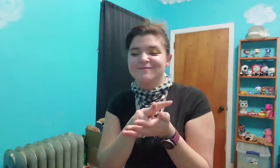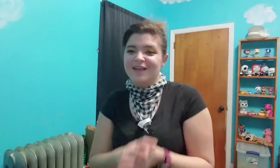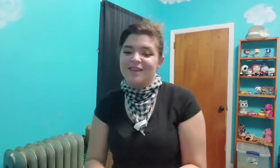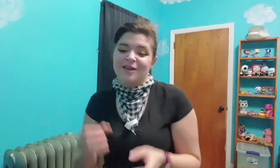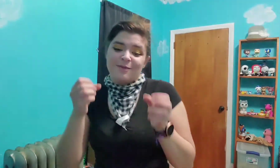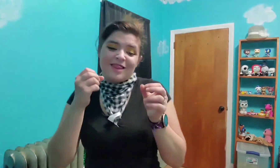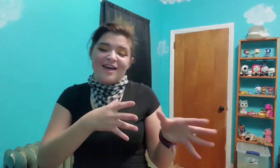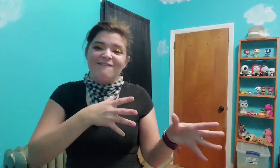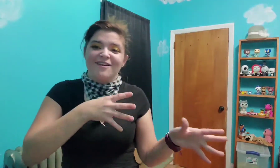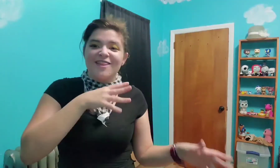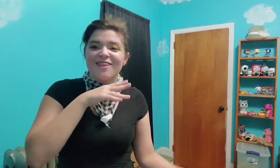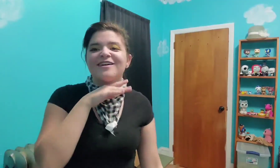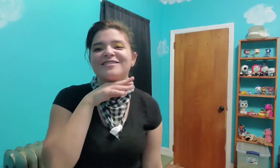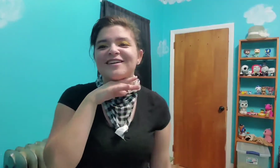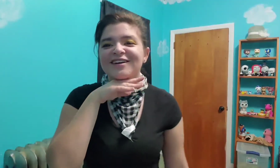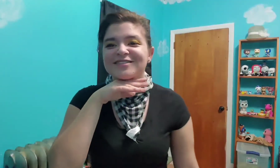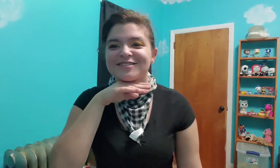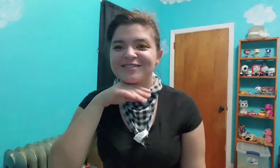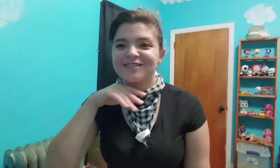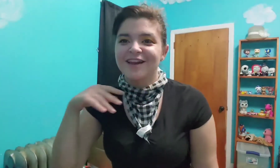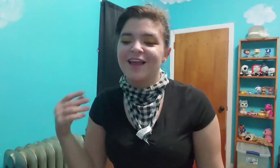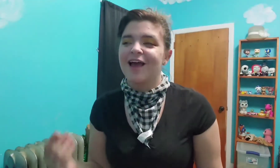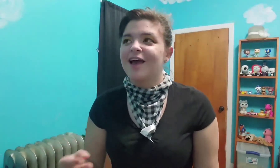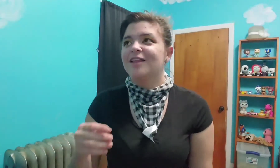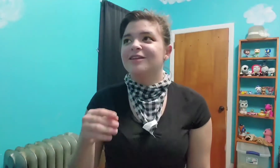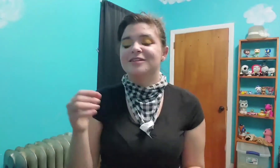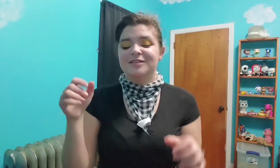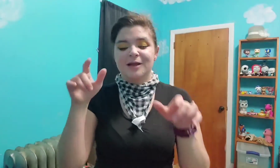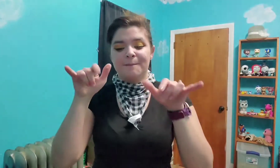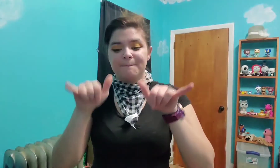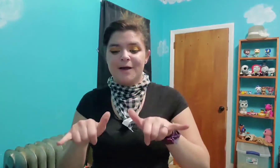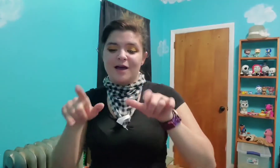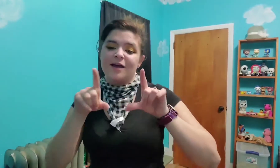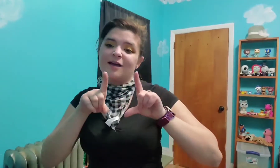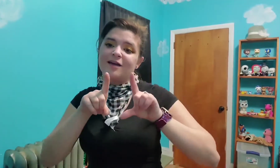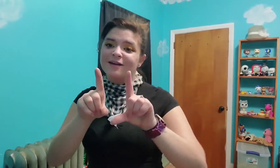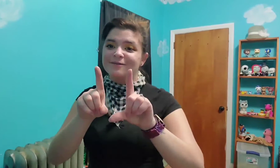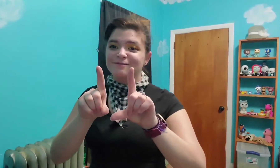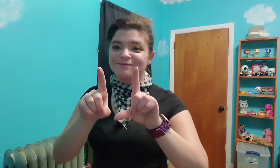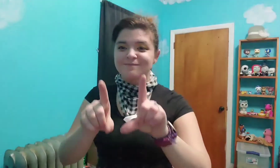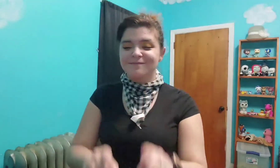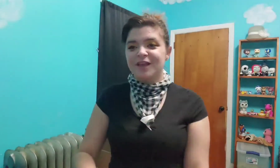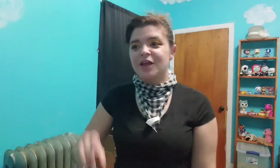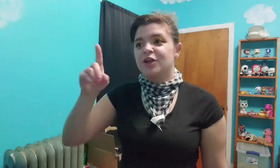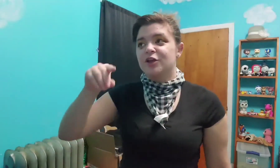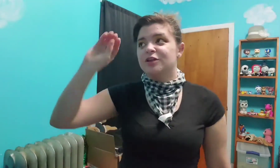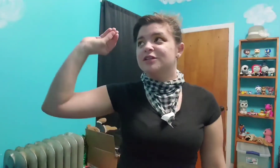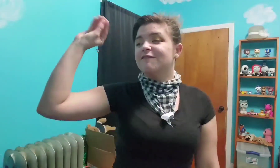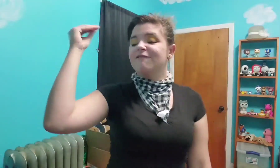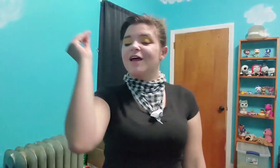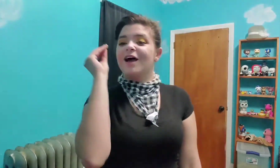Then you're left in the dust Unless I stuck by ya You're the sunflower